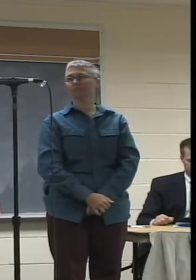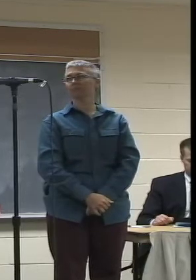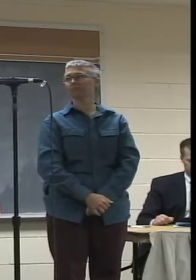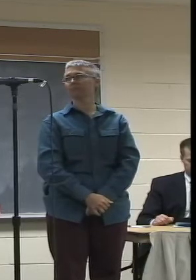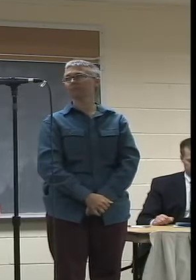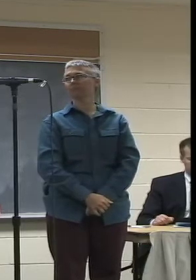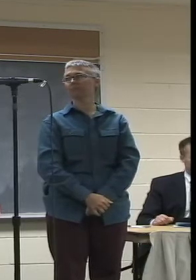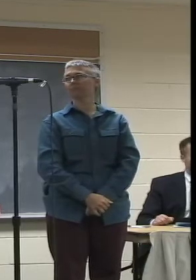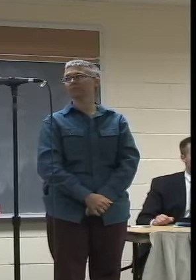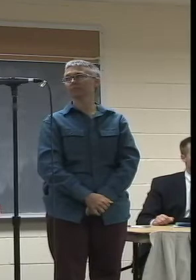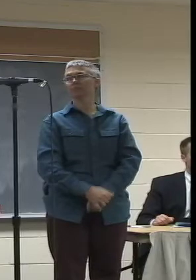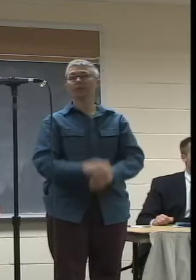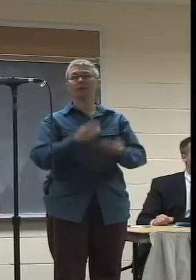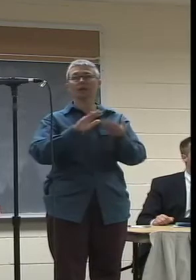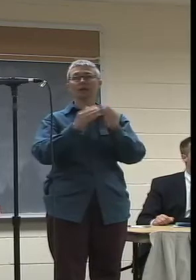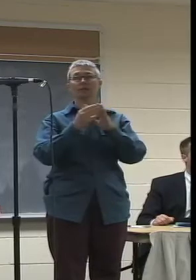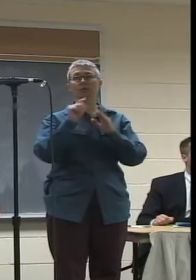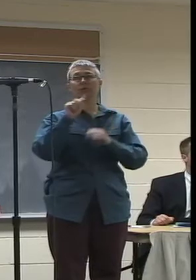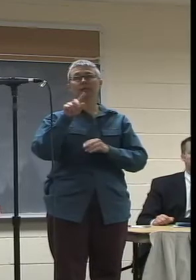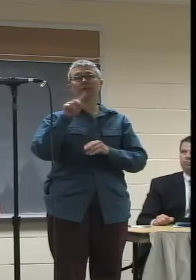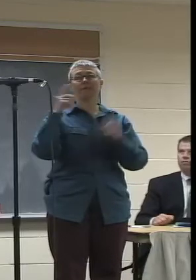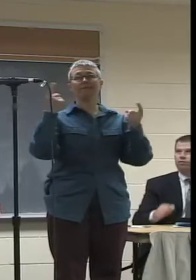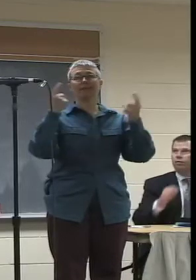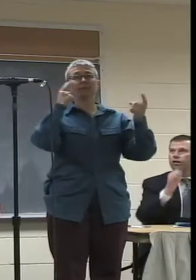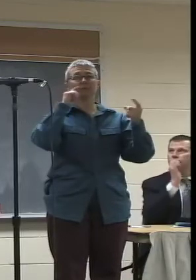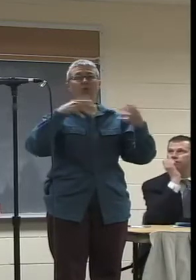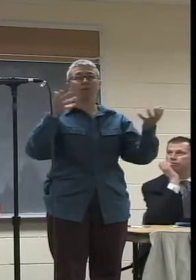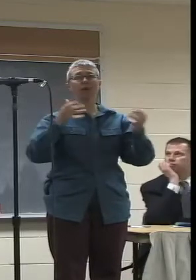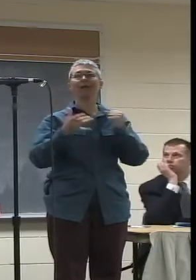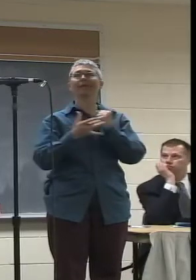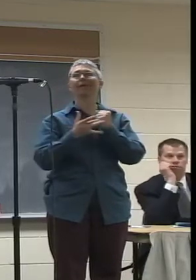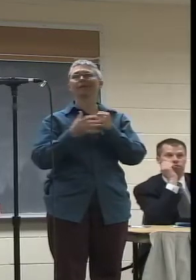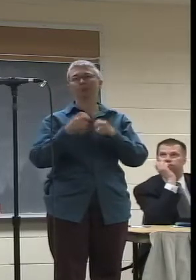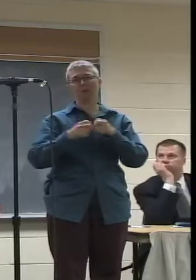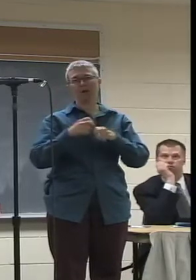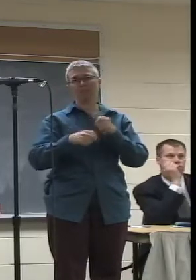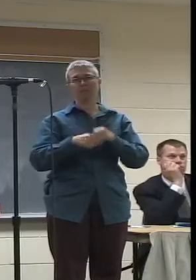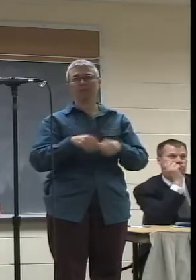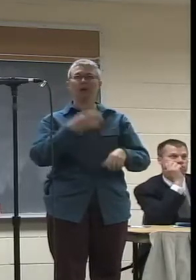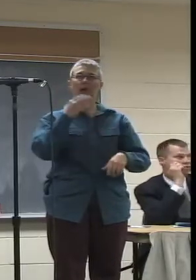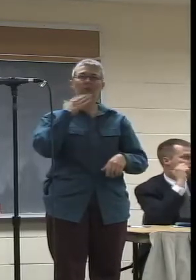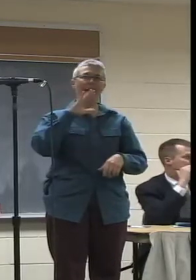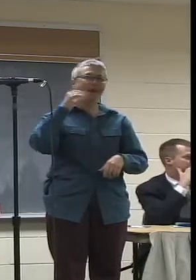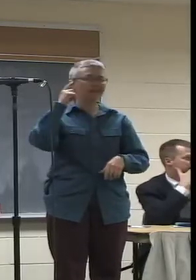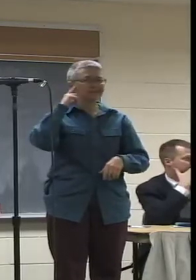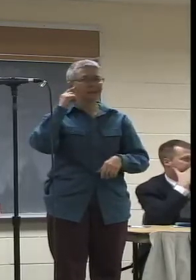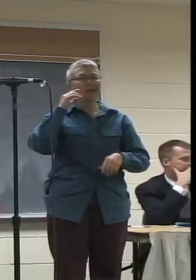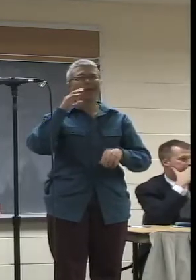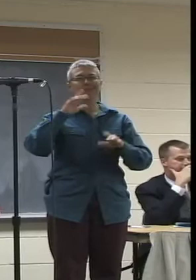Community television is famous for technical problems, for bad sound, etc.